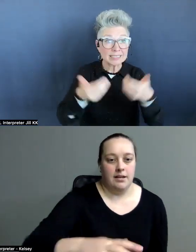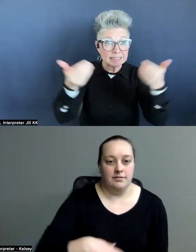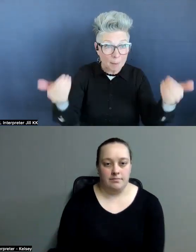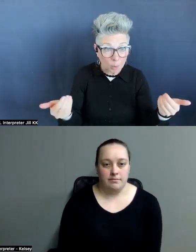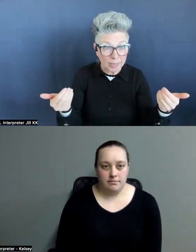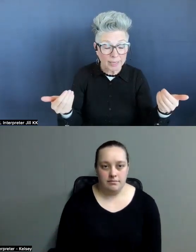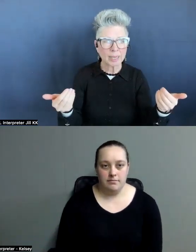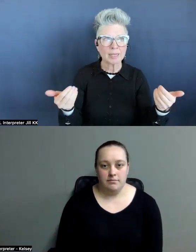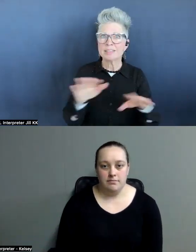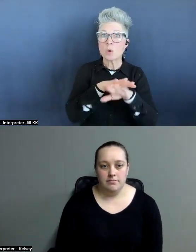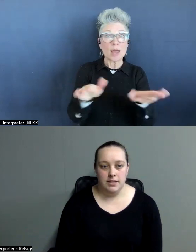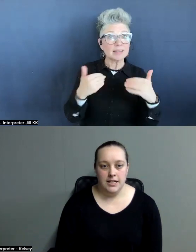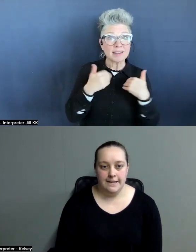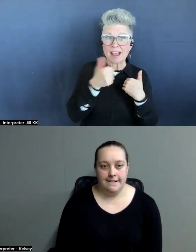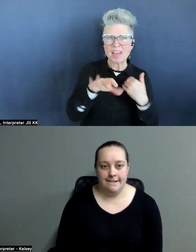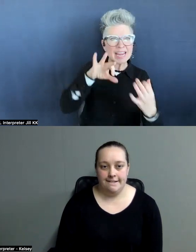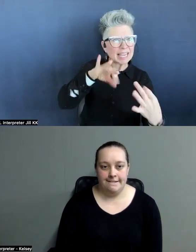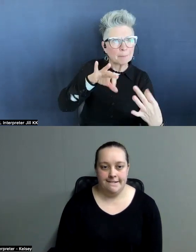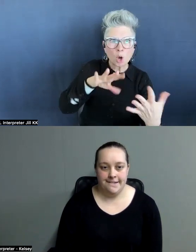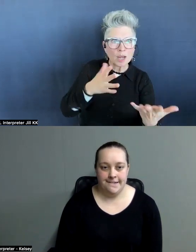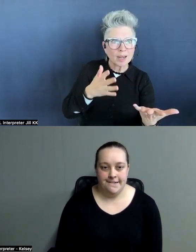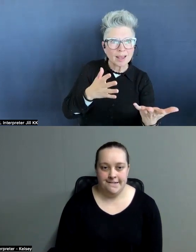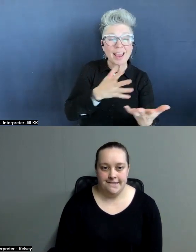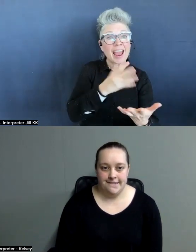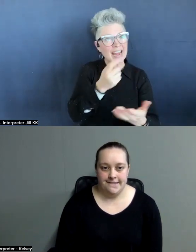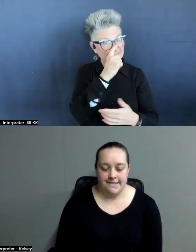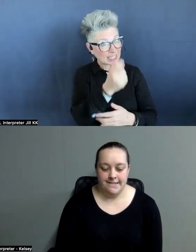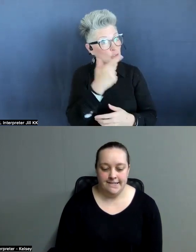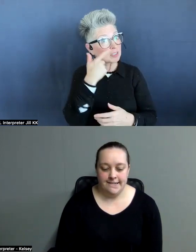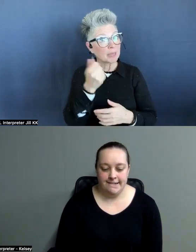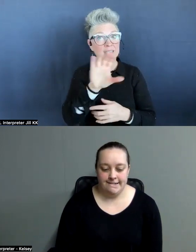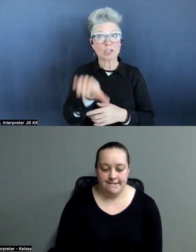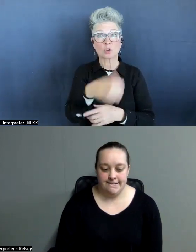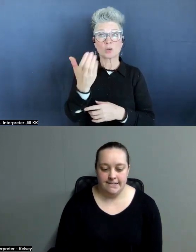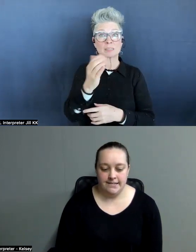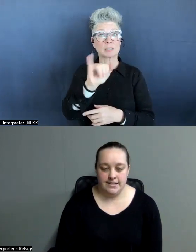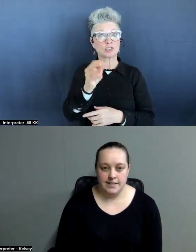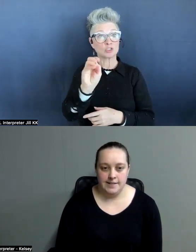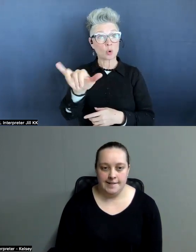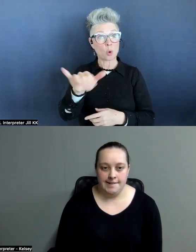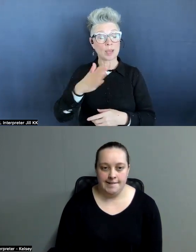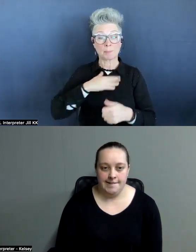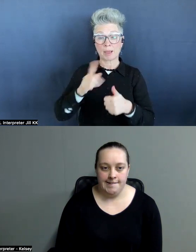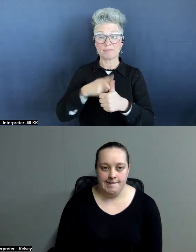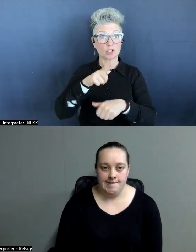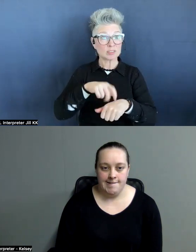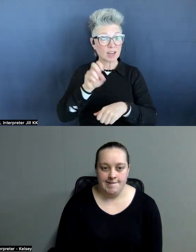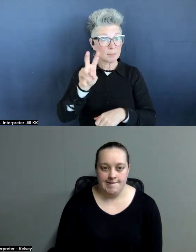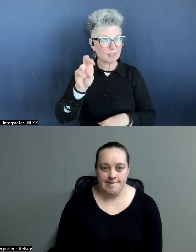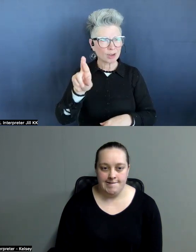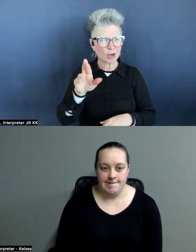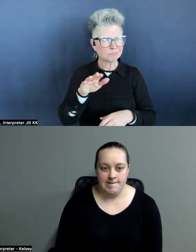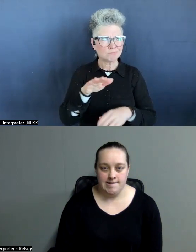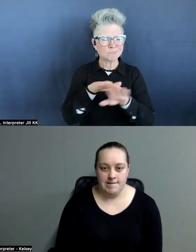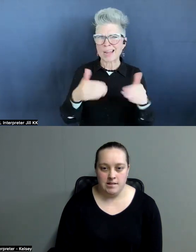So I didn't have any input. And it's interesting because like on Christmas Joy, my first time ever, I really didn't have an idea